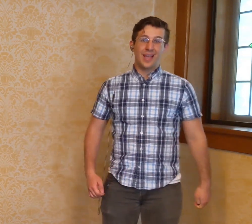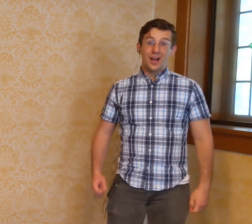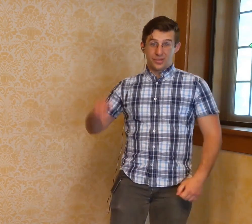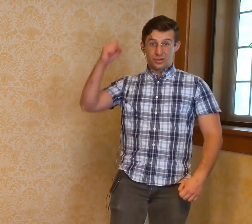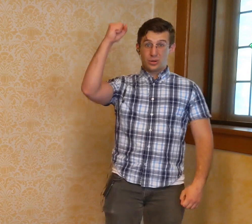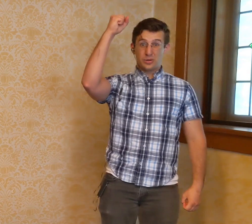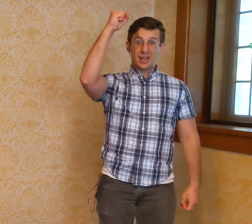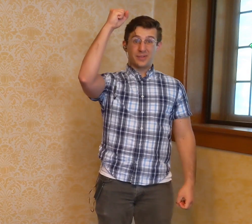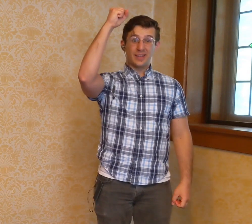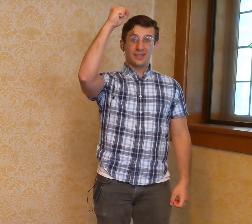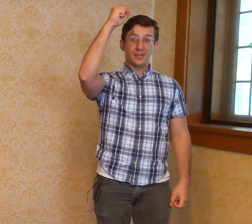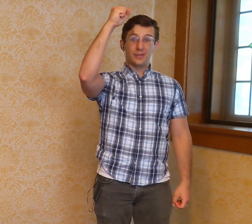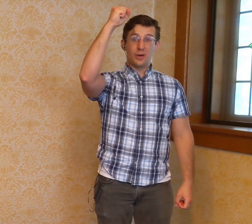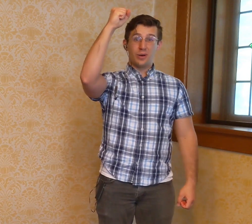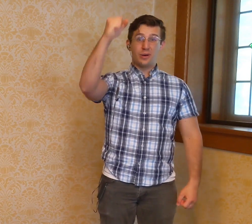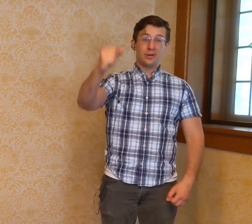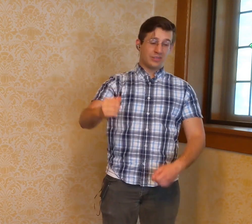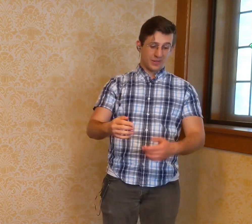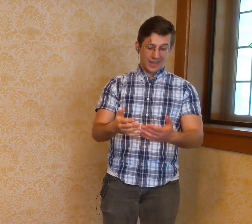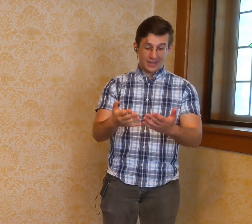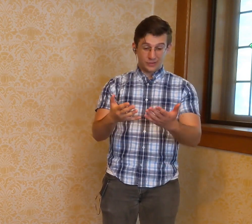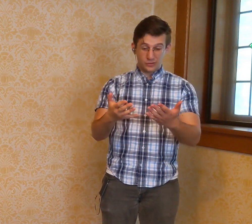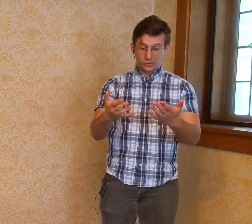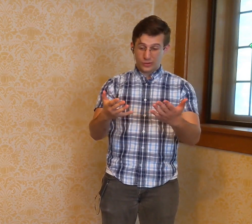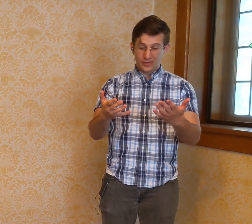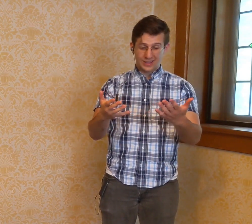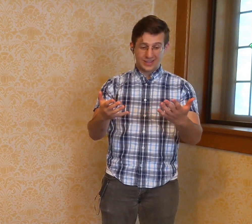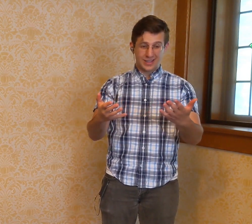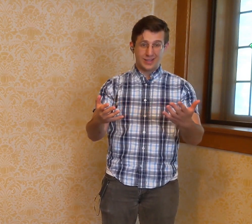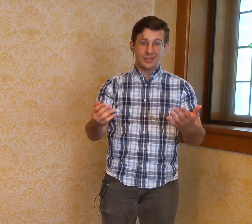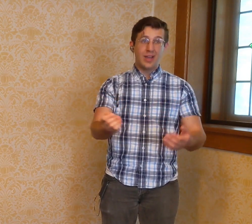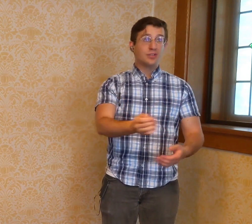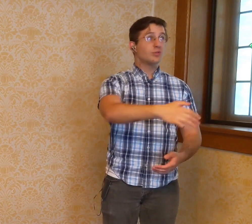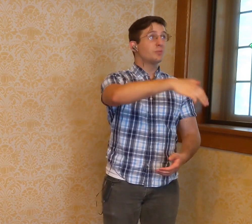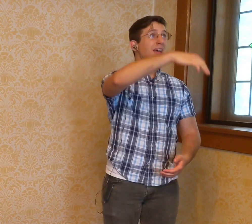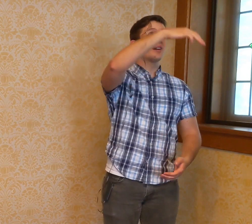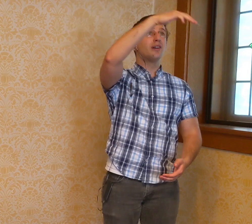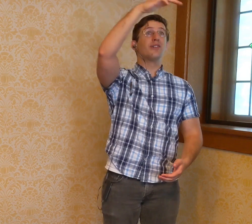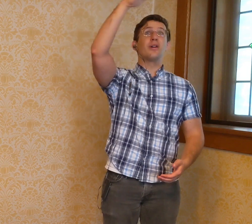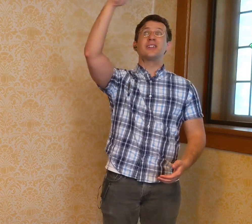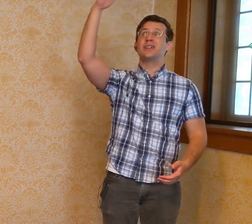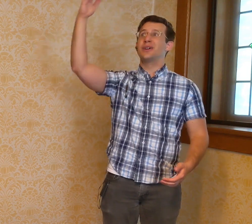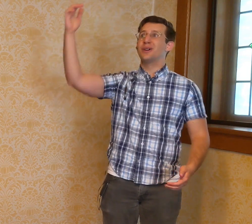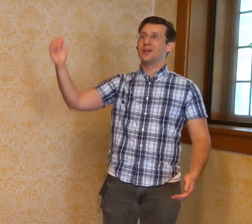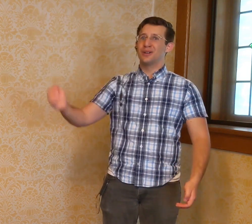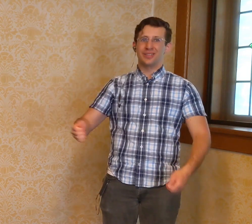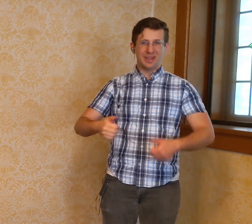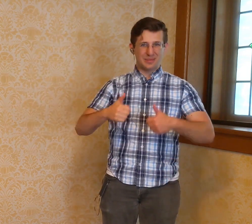The Lord now sends us forth with hands to serve and give, to make of all the earth a